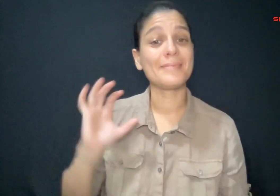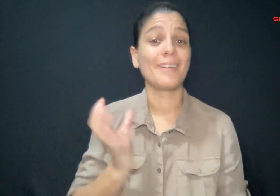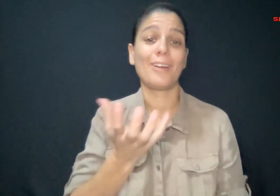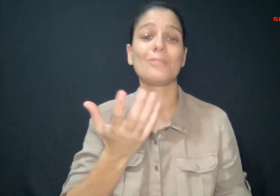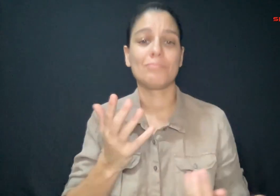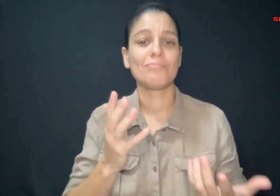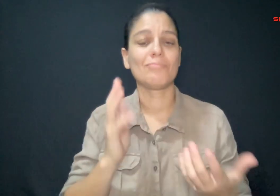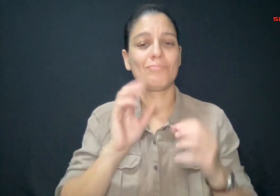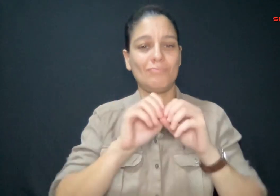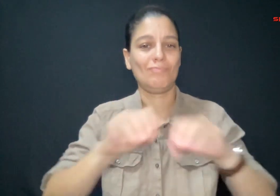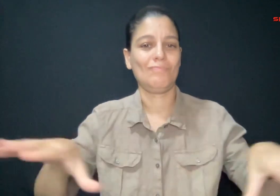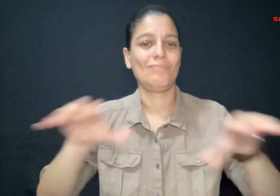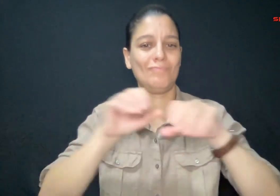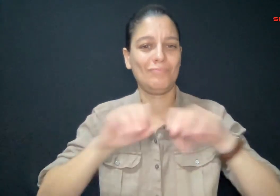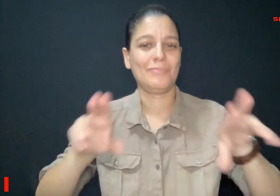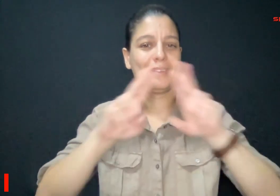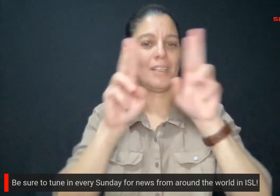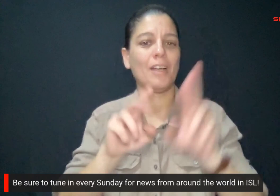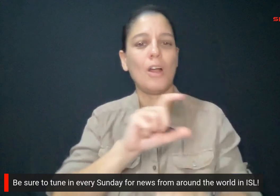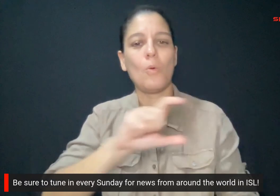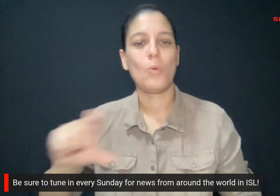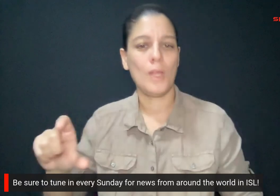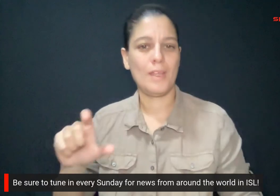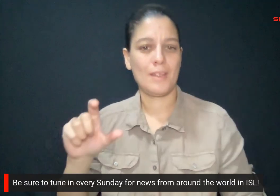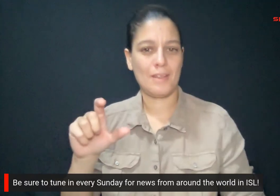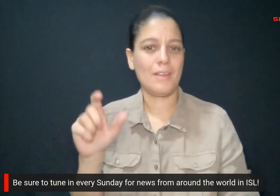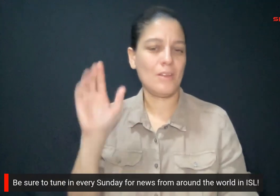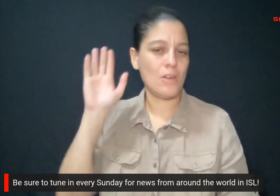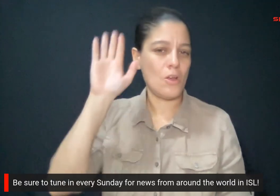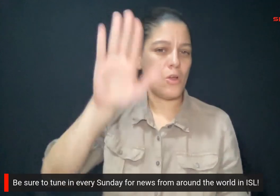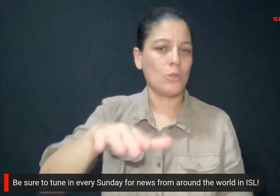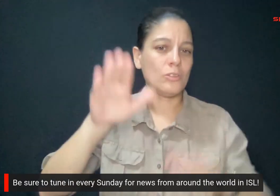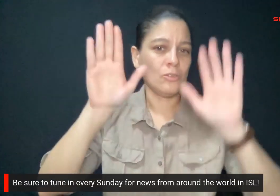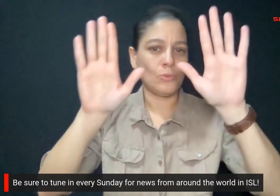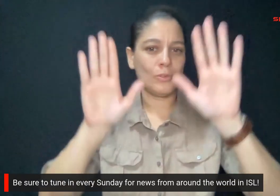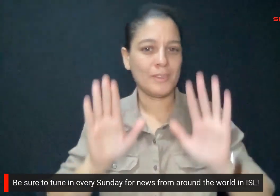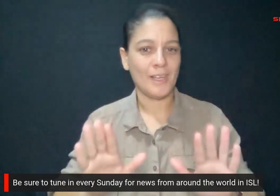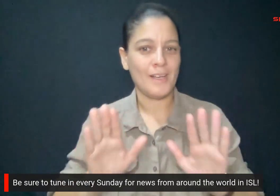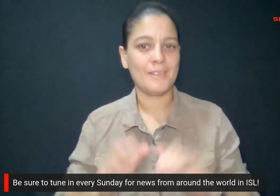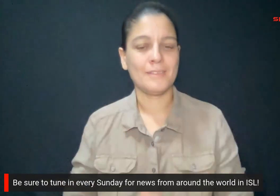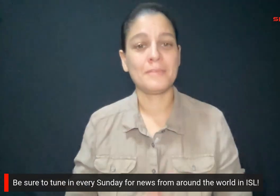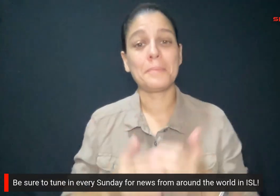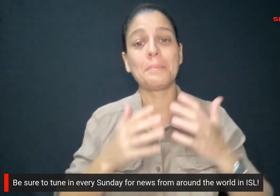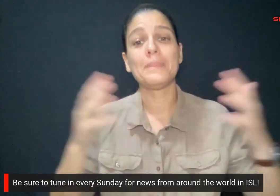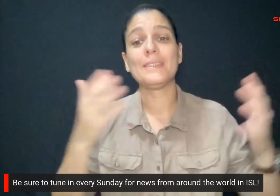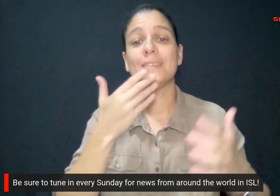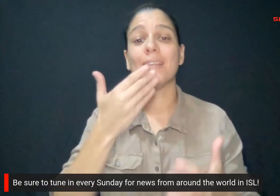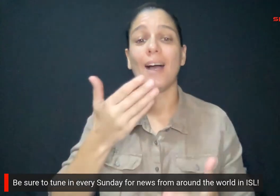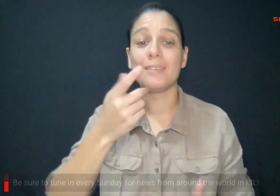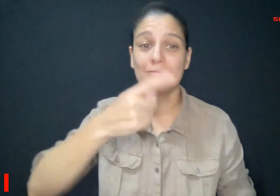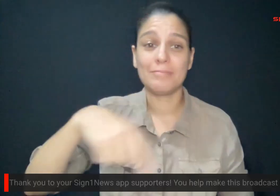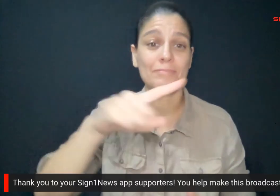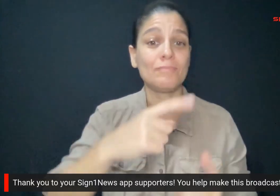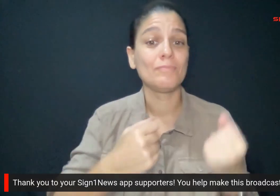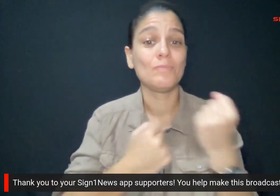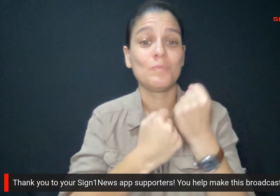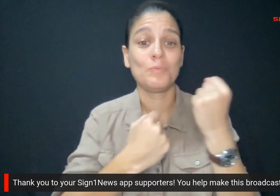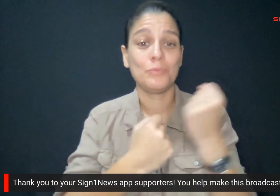Sign One News will be broadcasting international news updates every Sunday. A big thank you to our Sign One News app supporters.